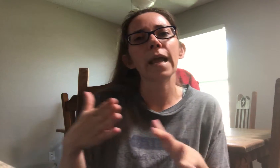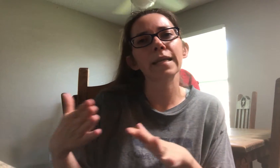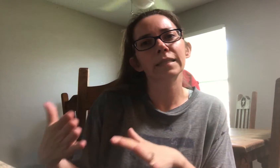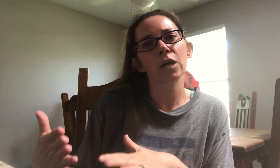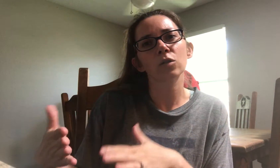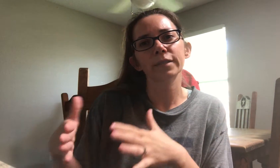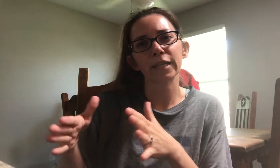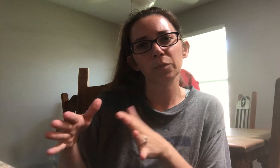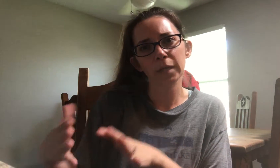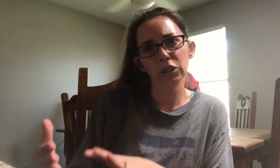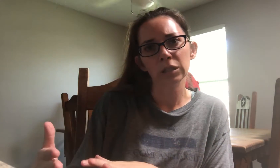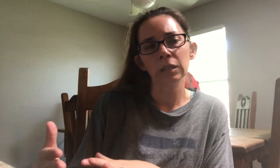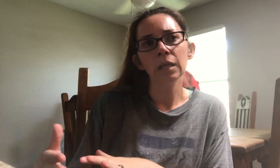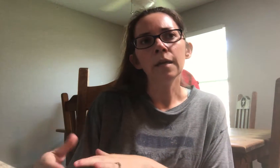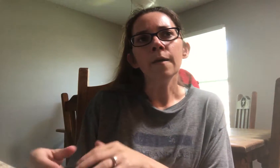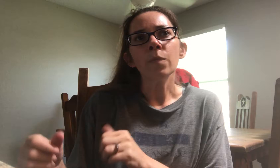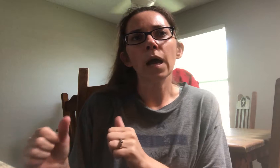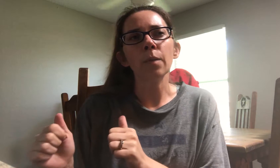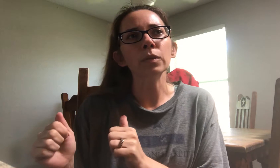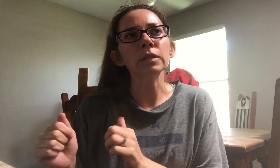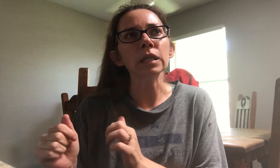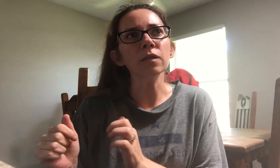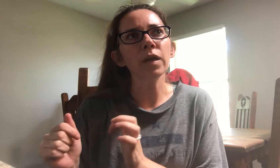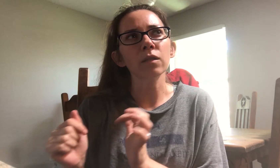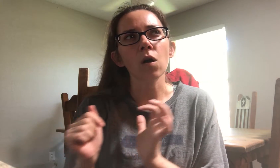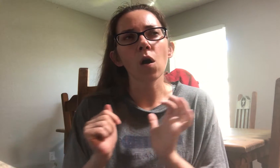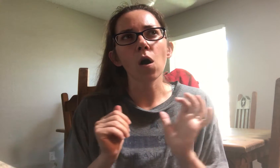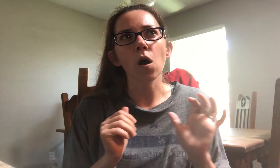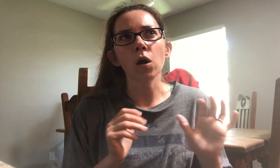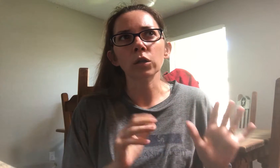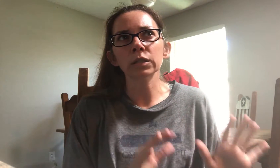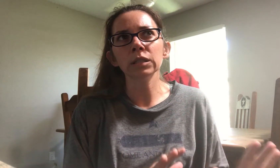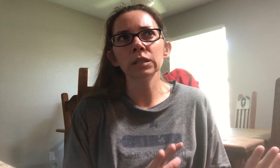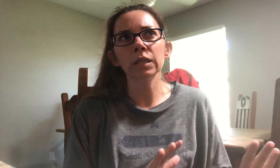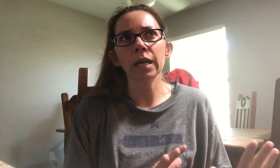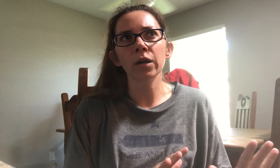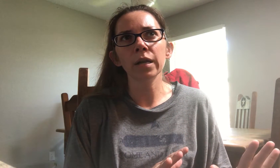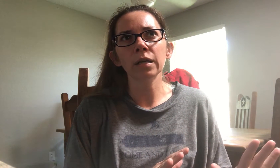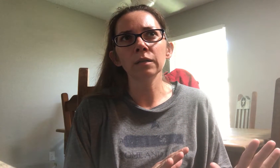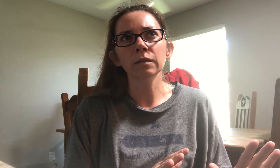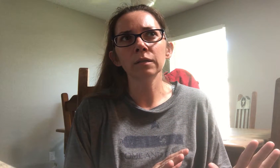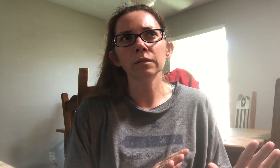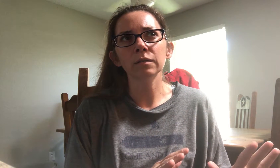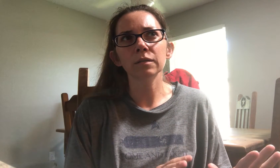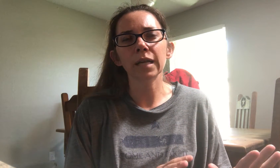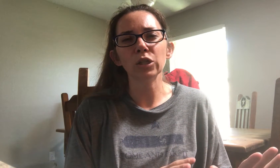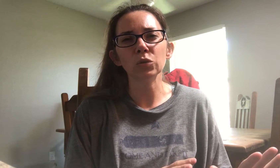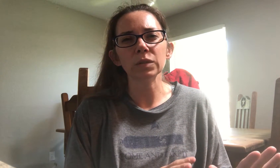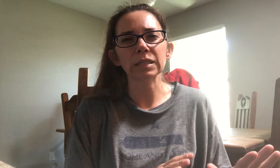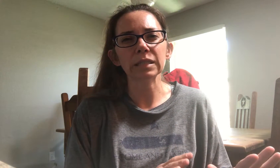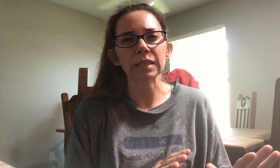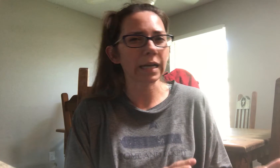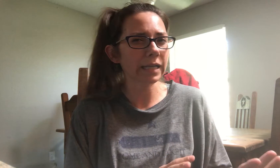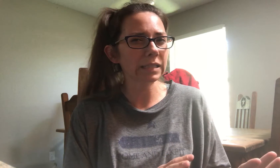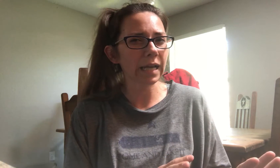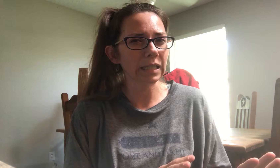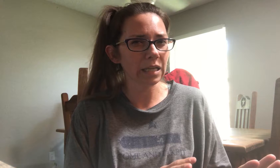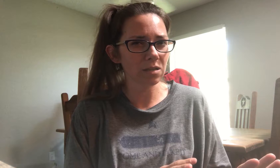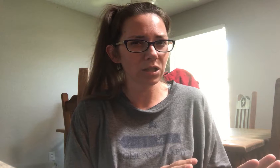ASL slash pigeon. I believe in the Arlington area, they use sign exact English.